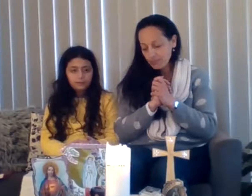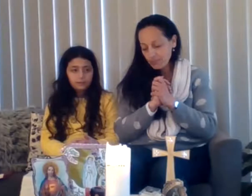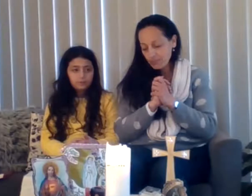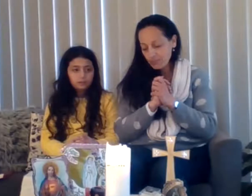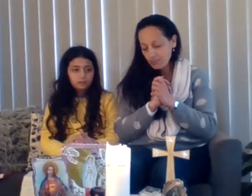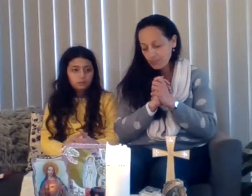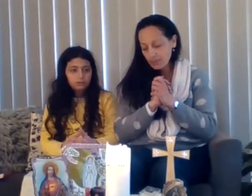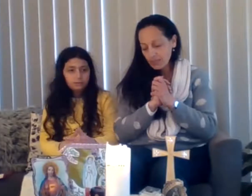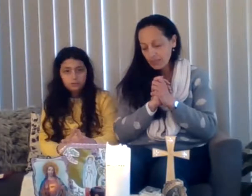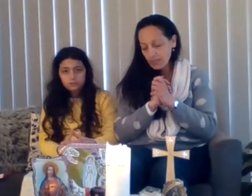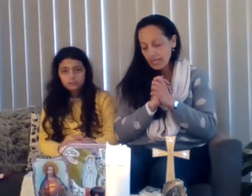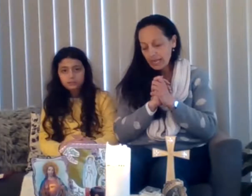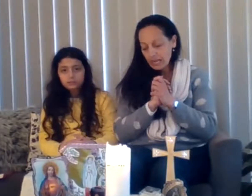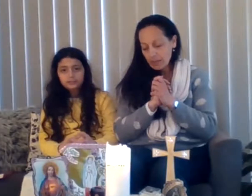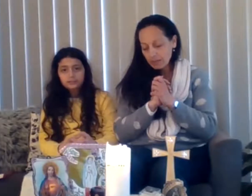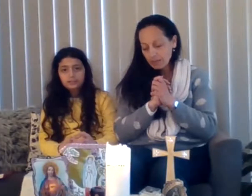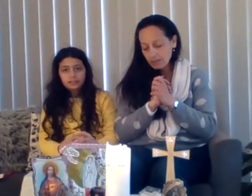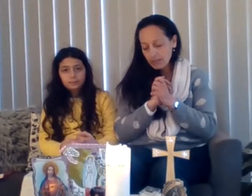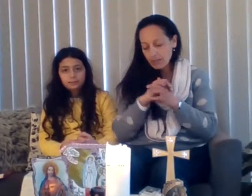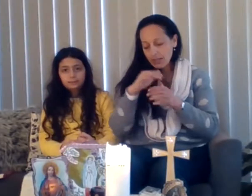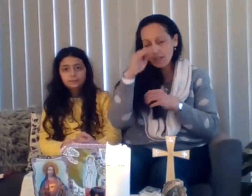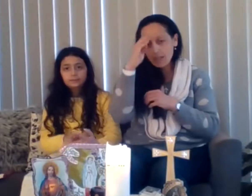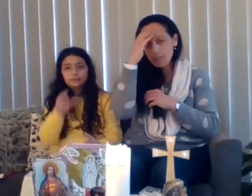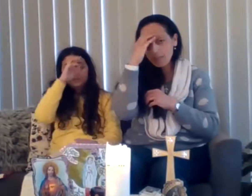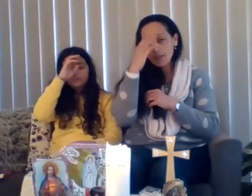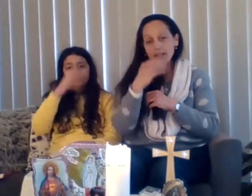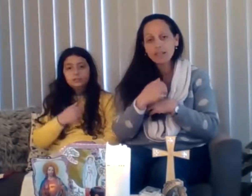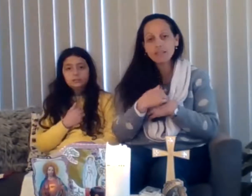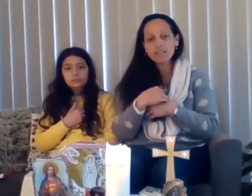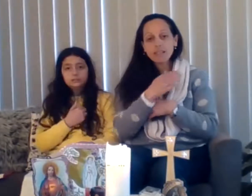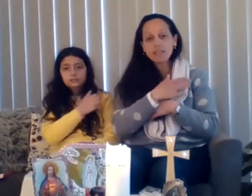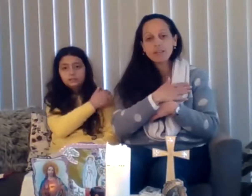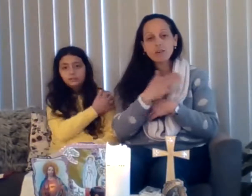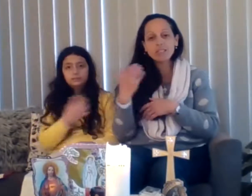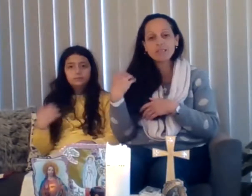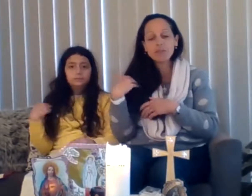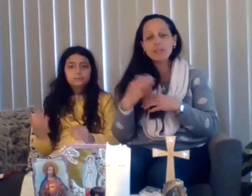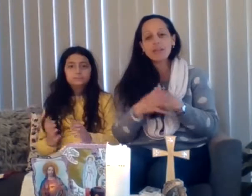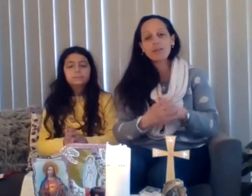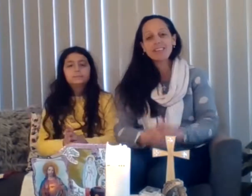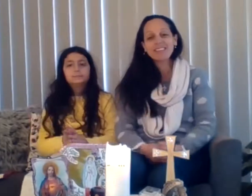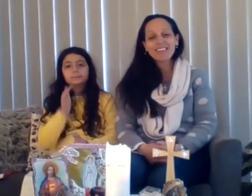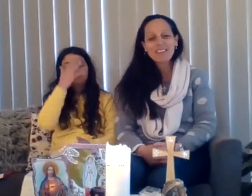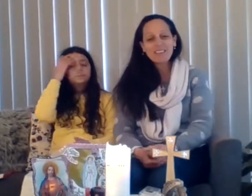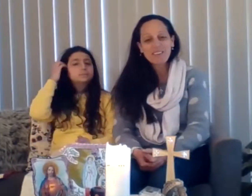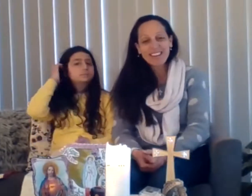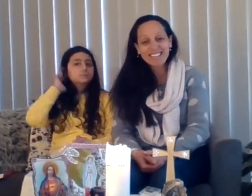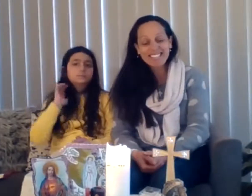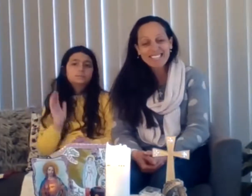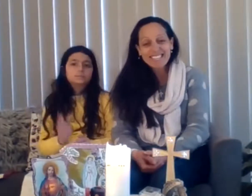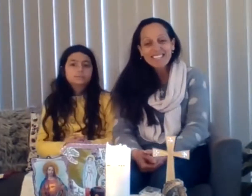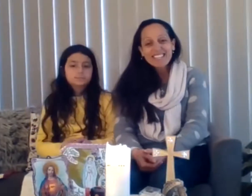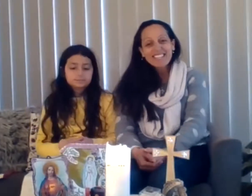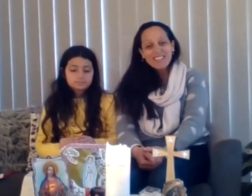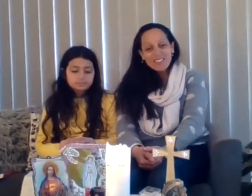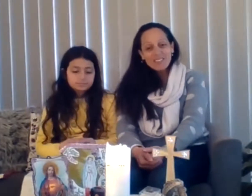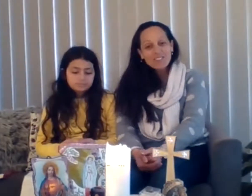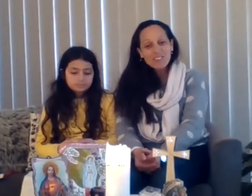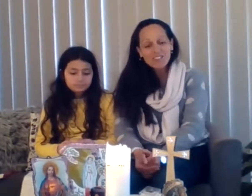for their first holy communion. Amen. In the name of the Father and the Son and the Holy Spirit. Amen. Great. Thank you for